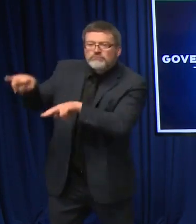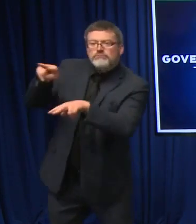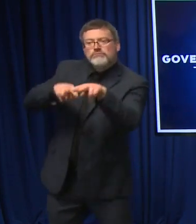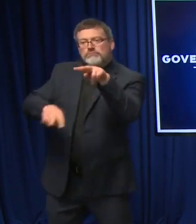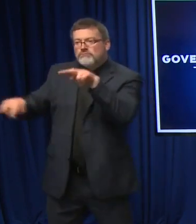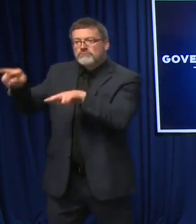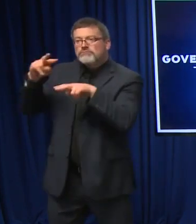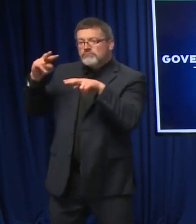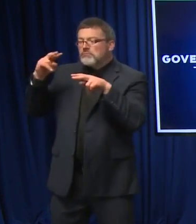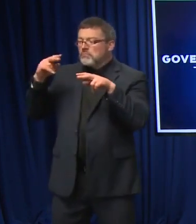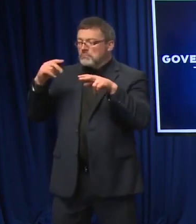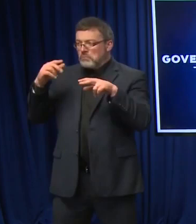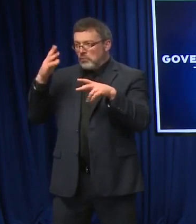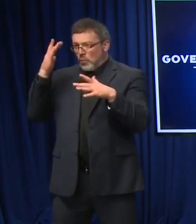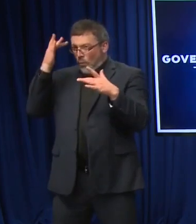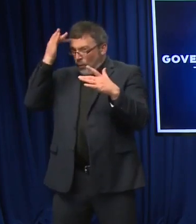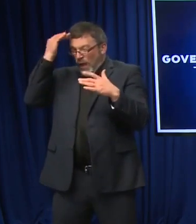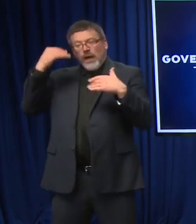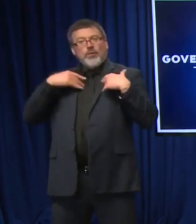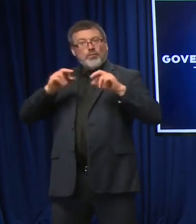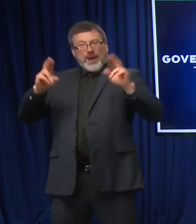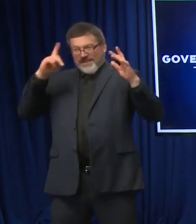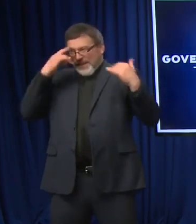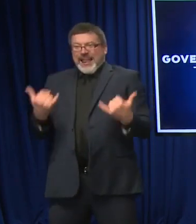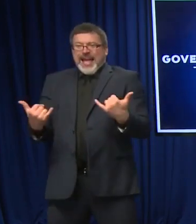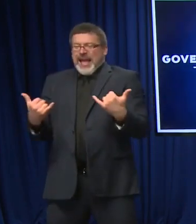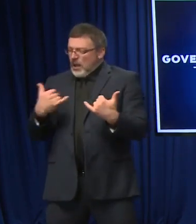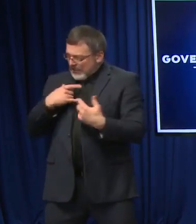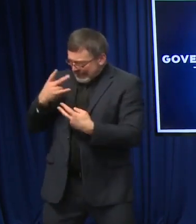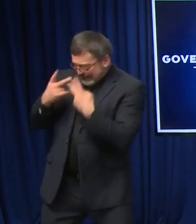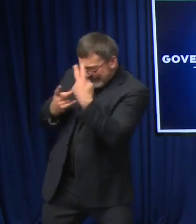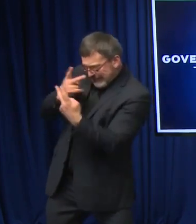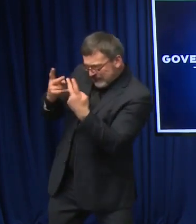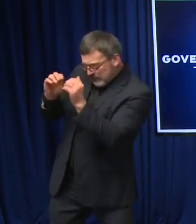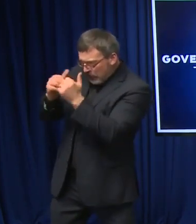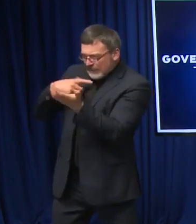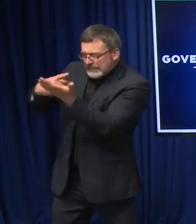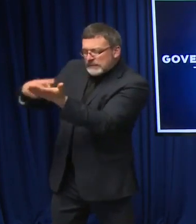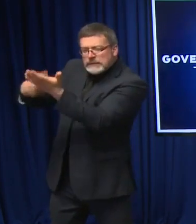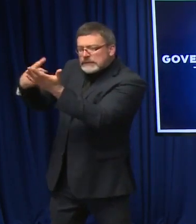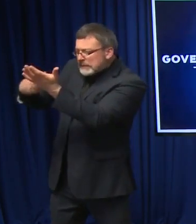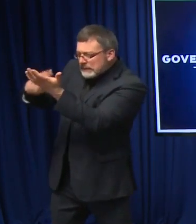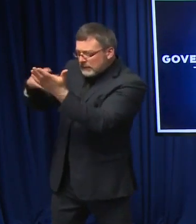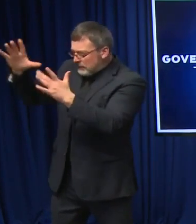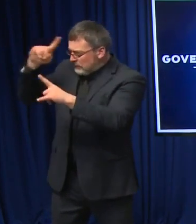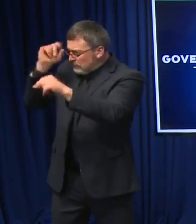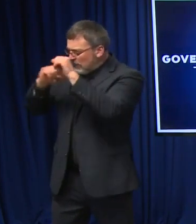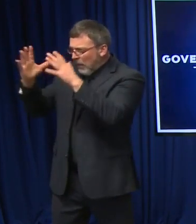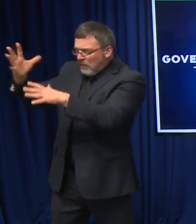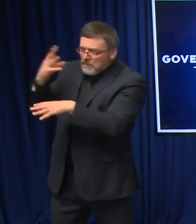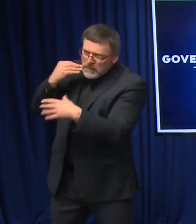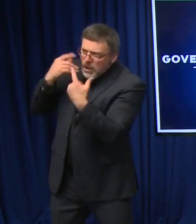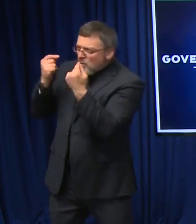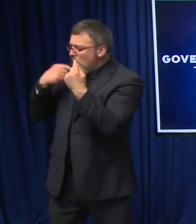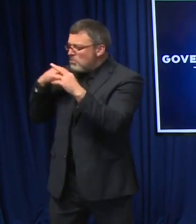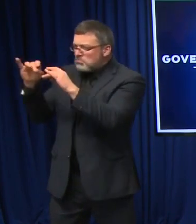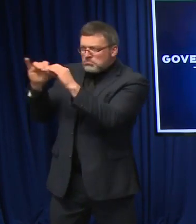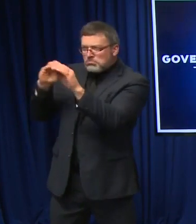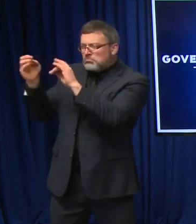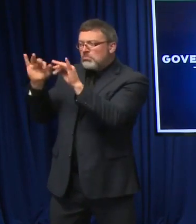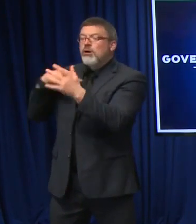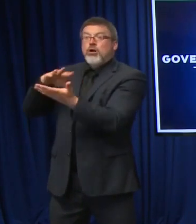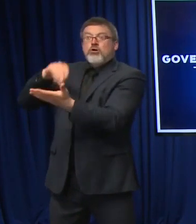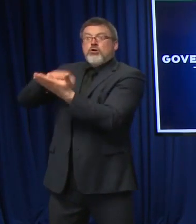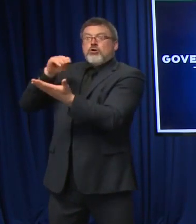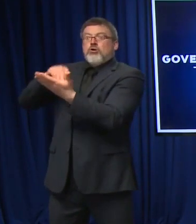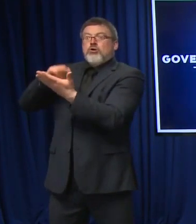lot out there, see what worked, what didn't, see how they supplemented their staff, see how they used, whether it was National Guard. We're not at the point where we're using National Guard